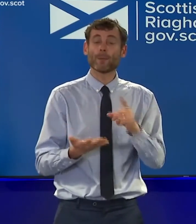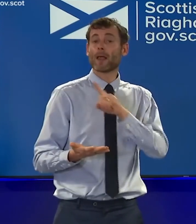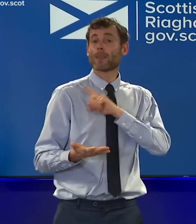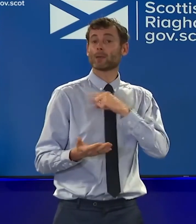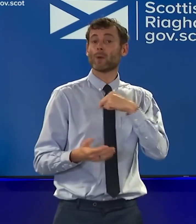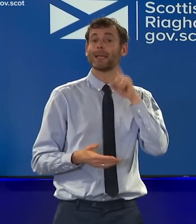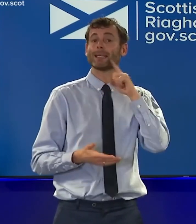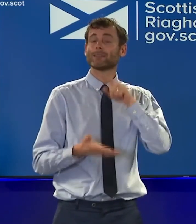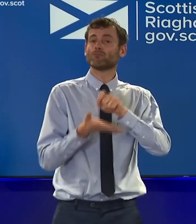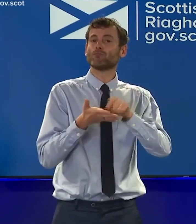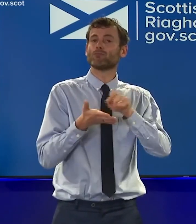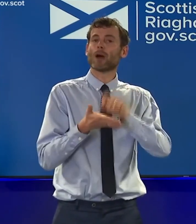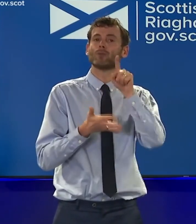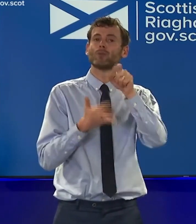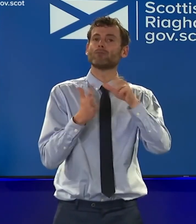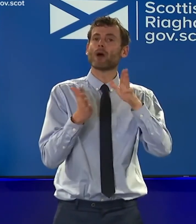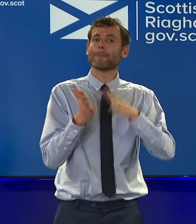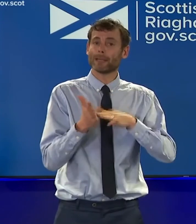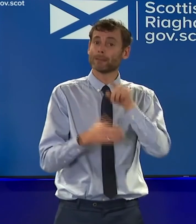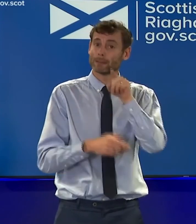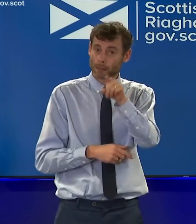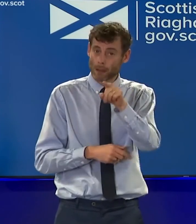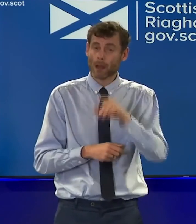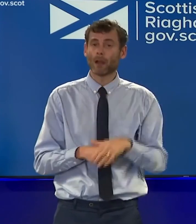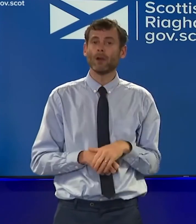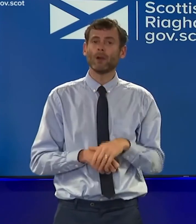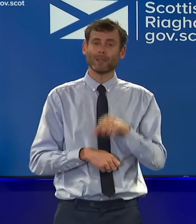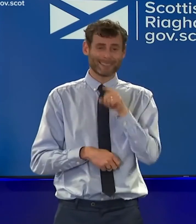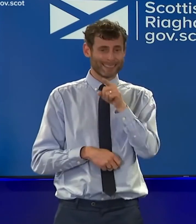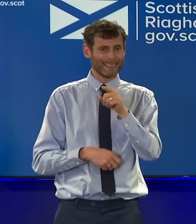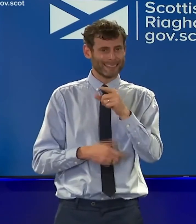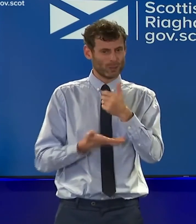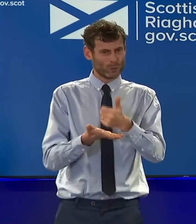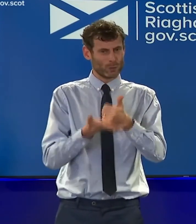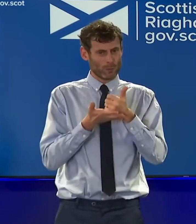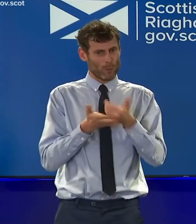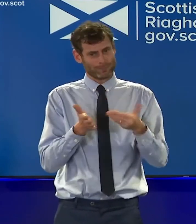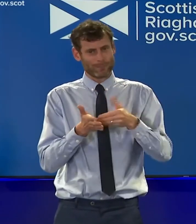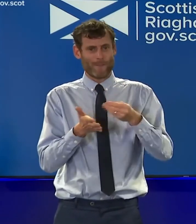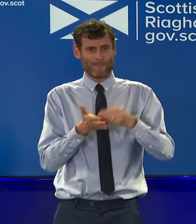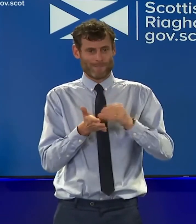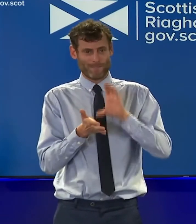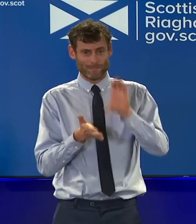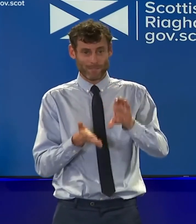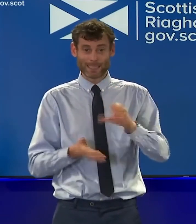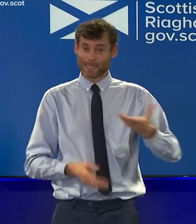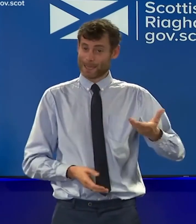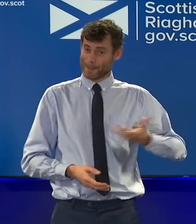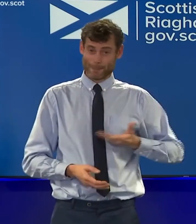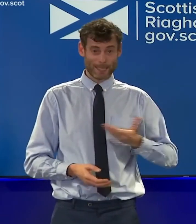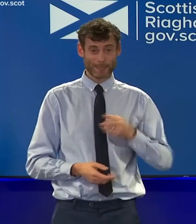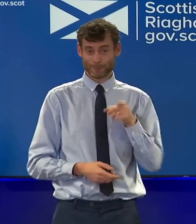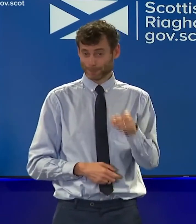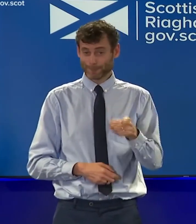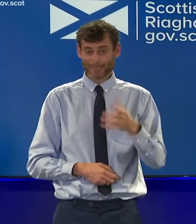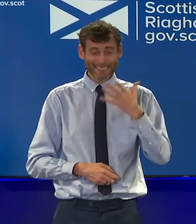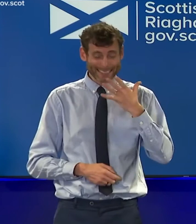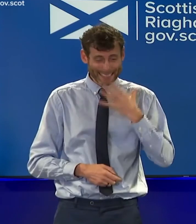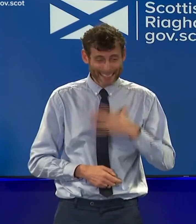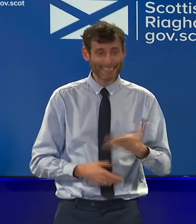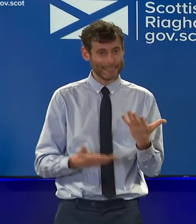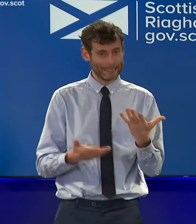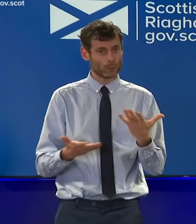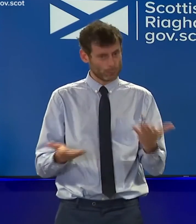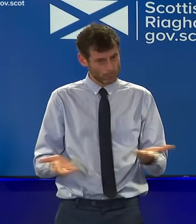yesterday asking the UK Government to provide the support that is needed. In my view, business now needs the type and scale of